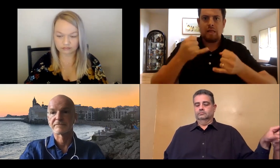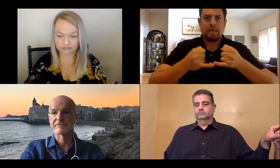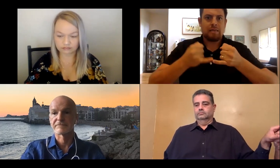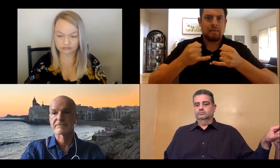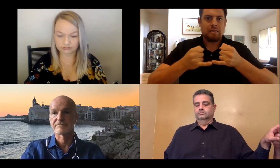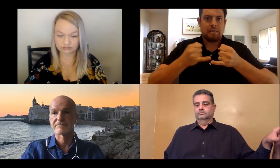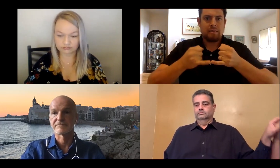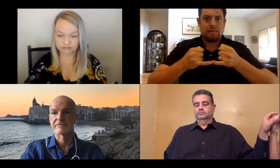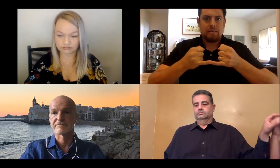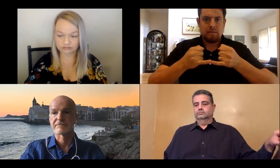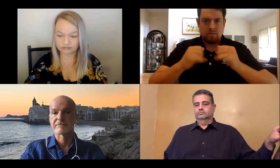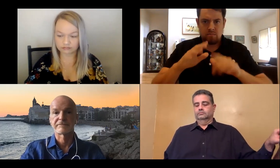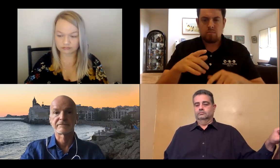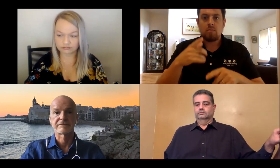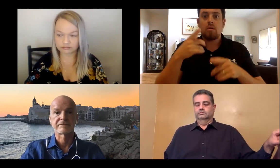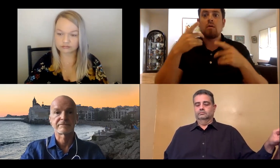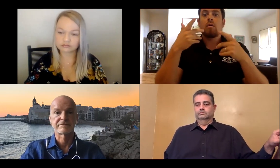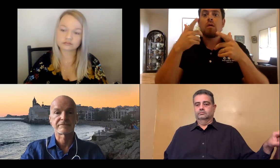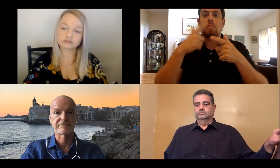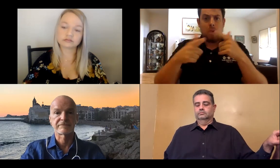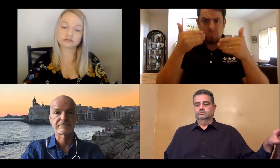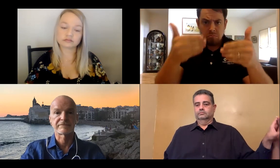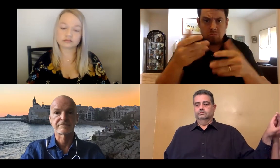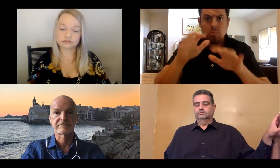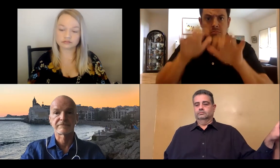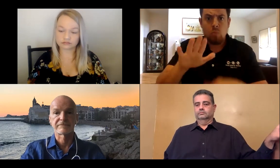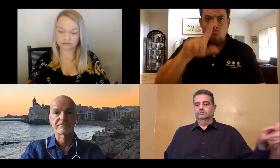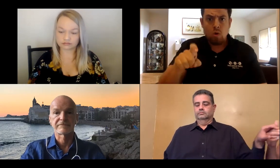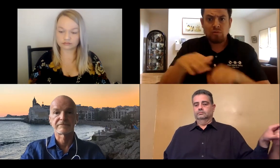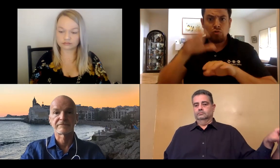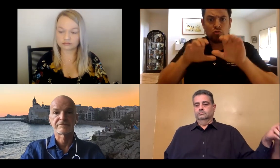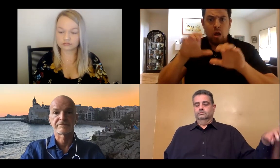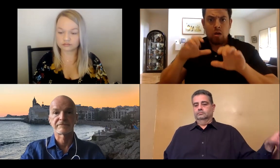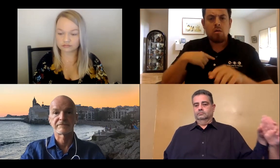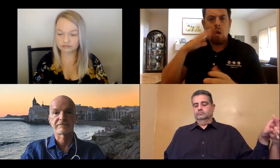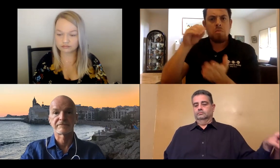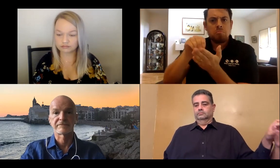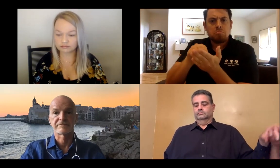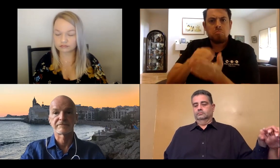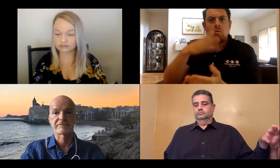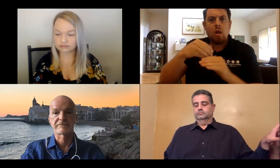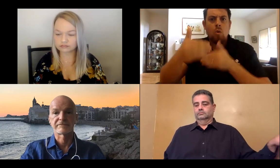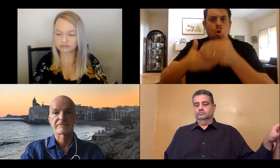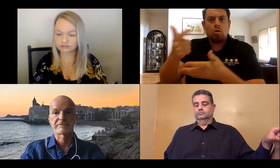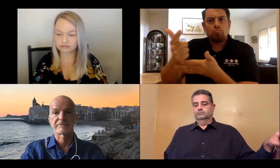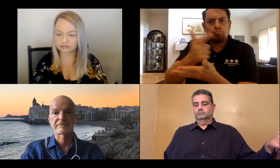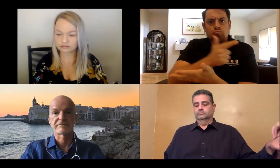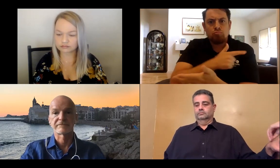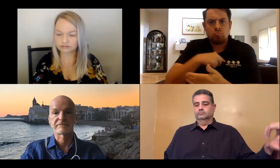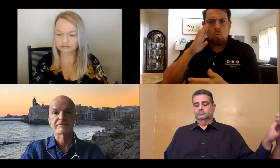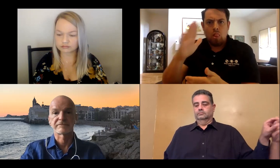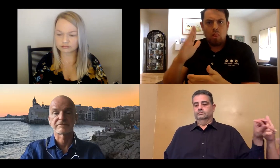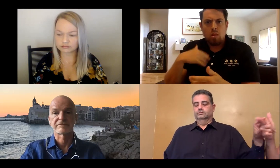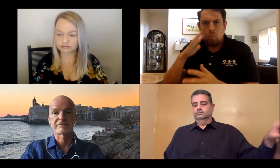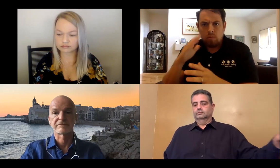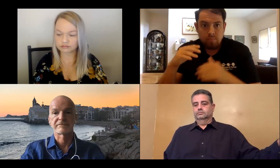We're going to ask that you hold your questions until the end of the presentation. You can go ahead and actually enter them in the chat. I'll be